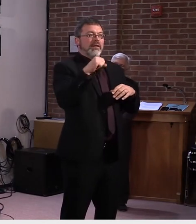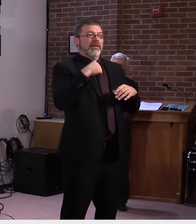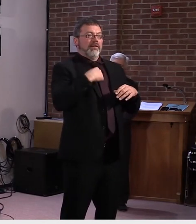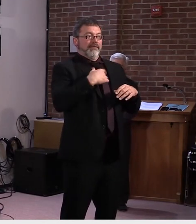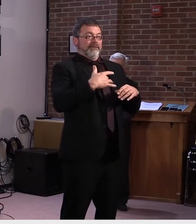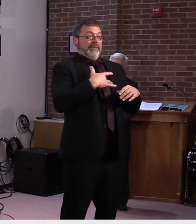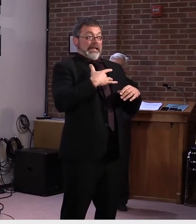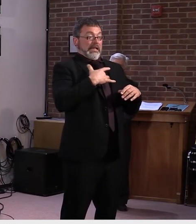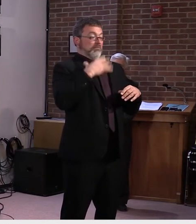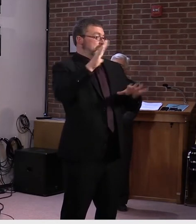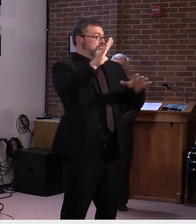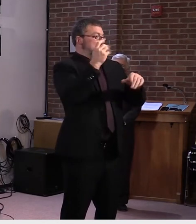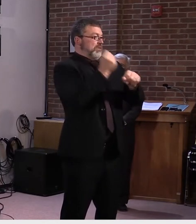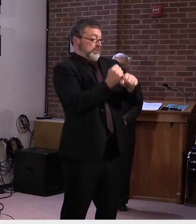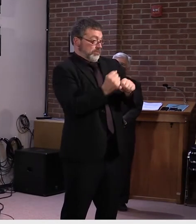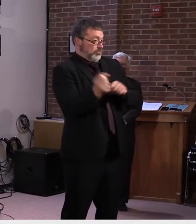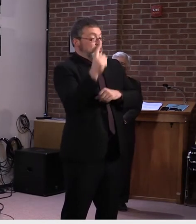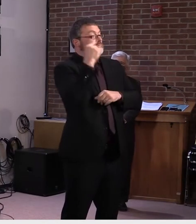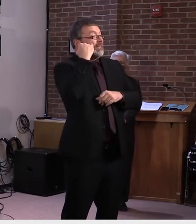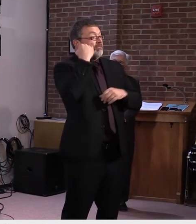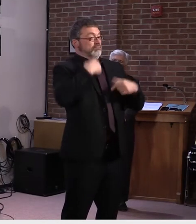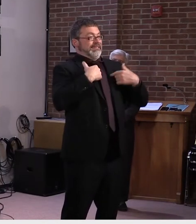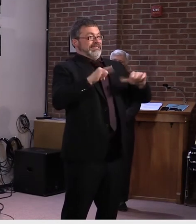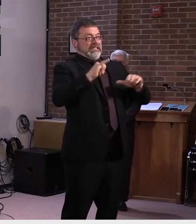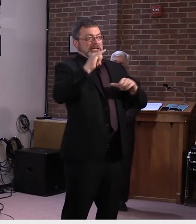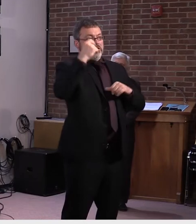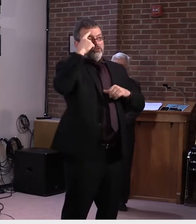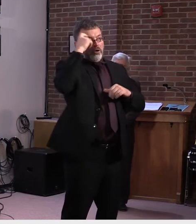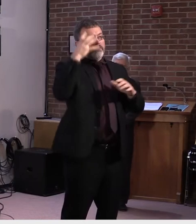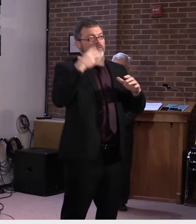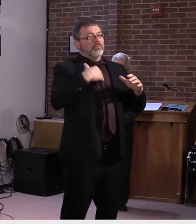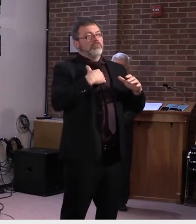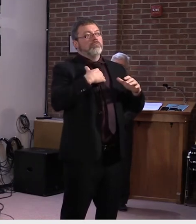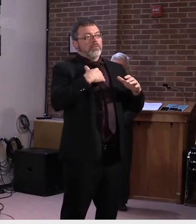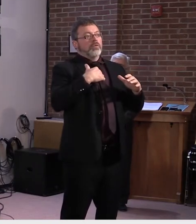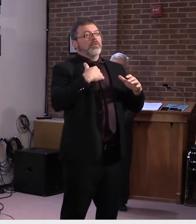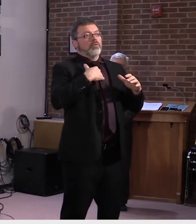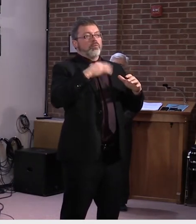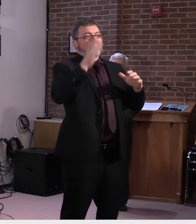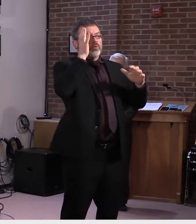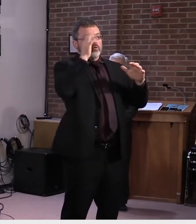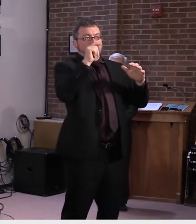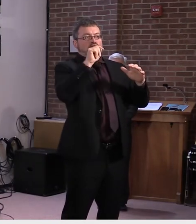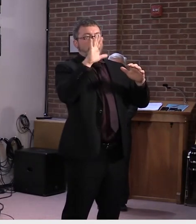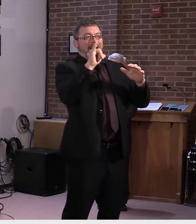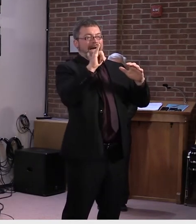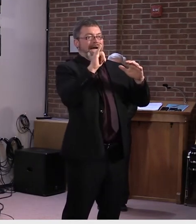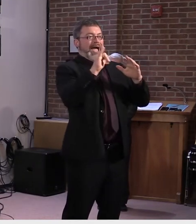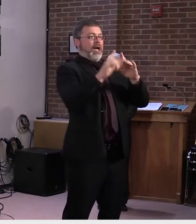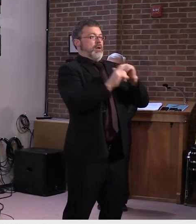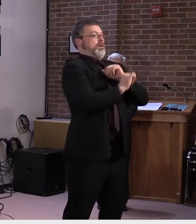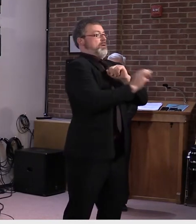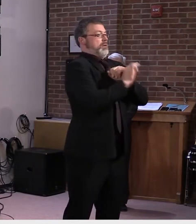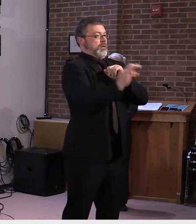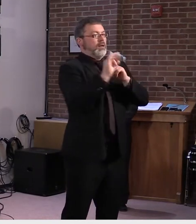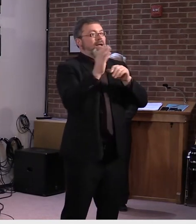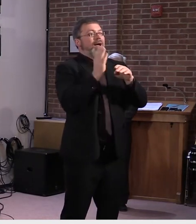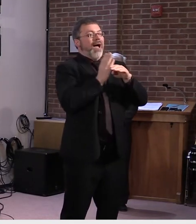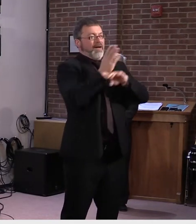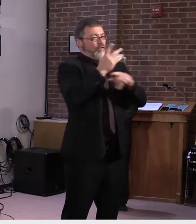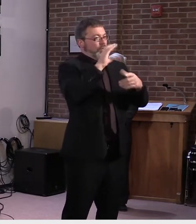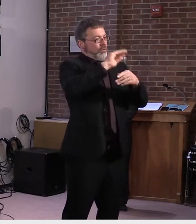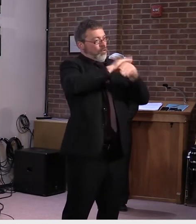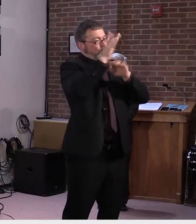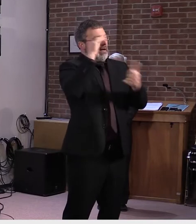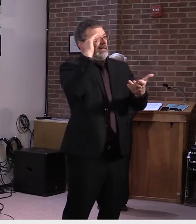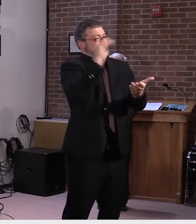we will be, again, marketing in some respect, trying to attract more people because we're after this, uh, COVID crisis, uh,